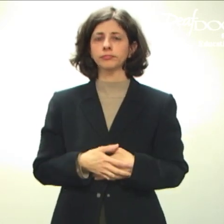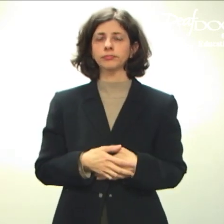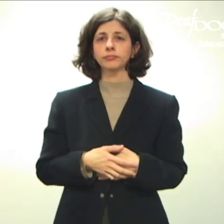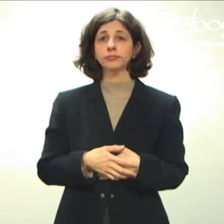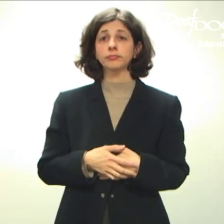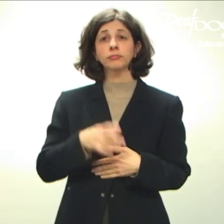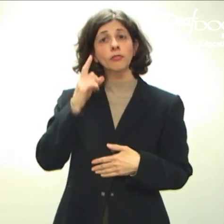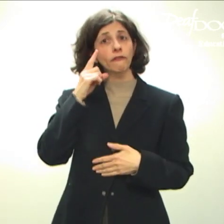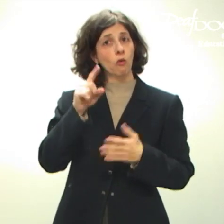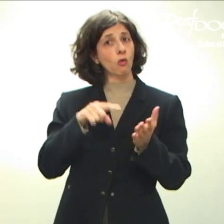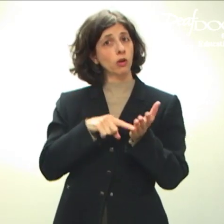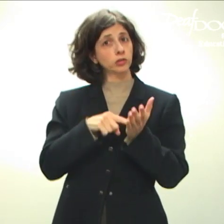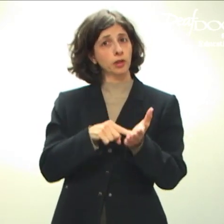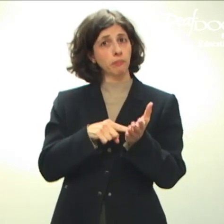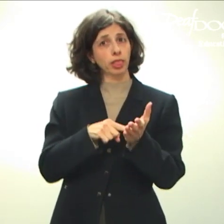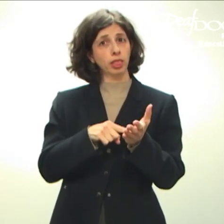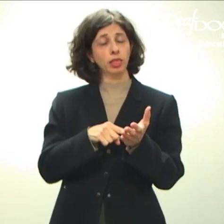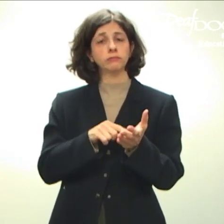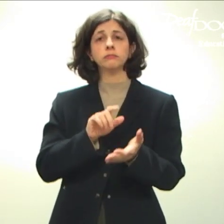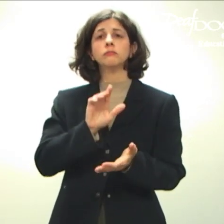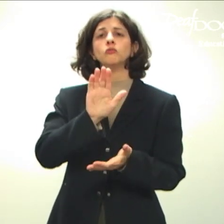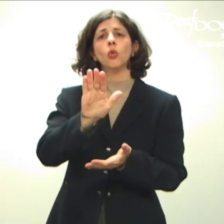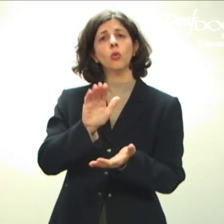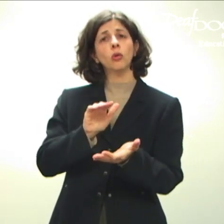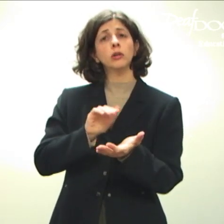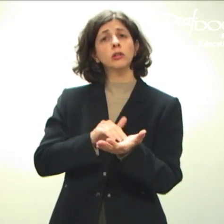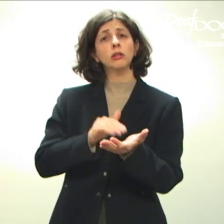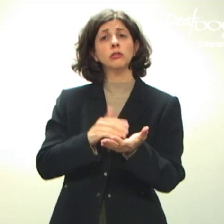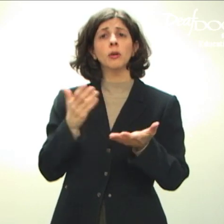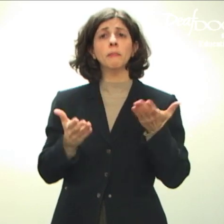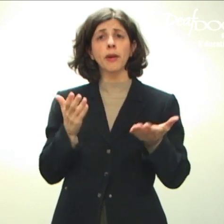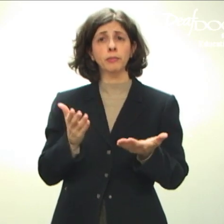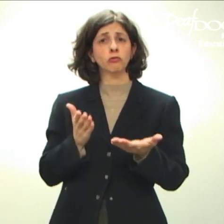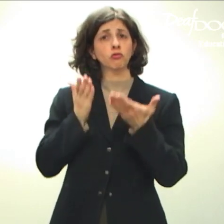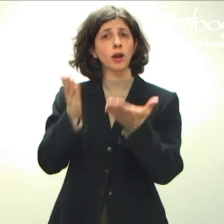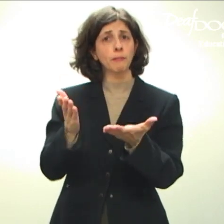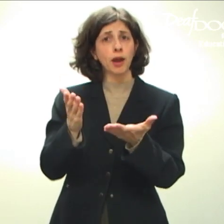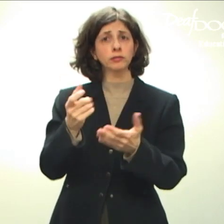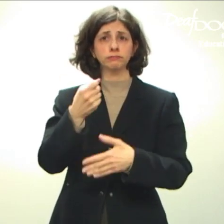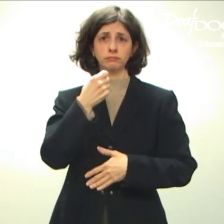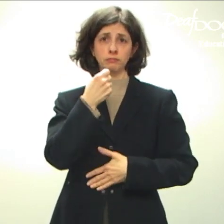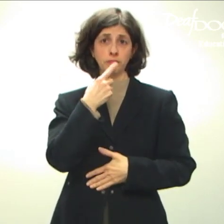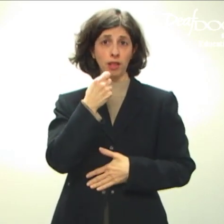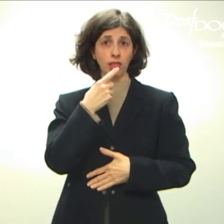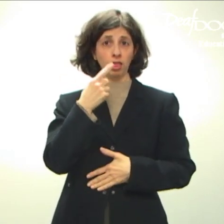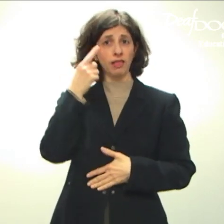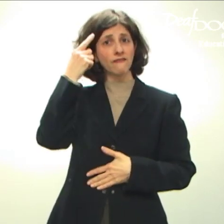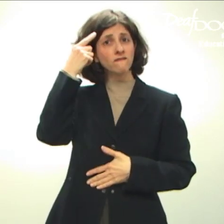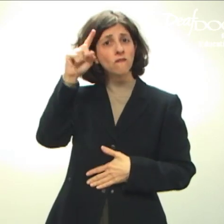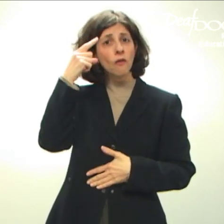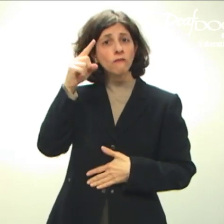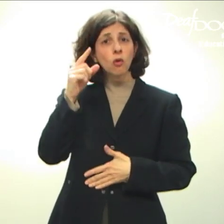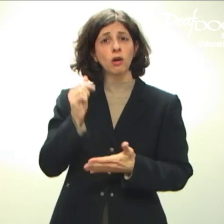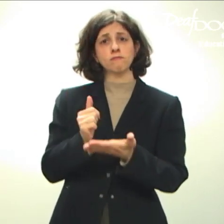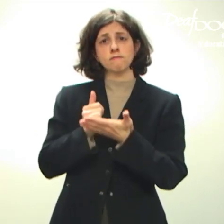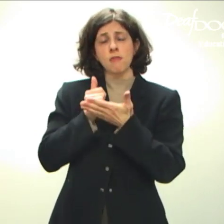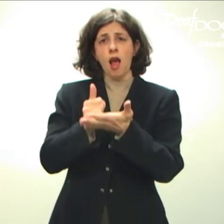For example, your doctor may suggest medicines that can help